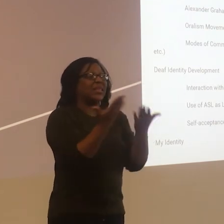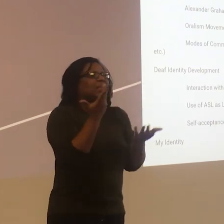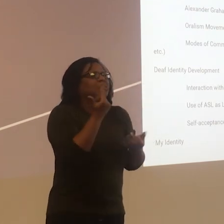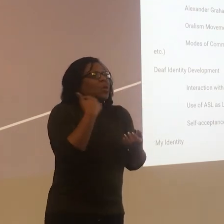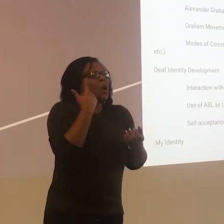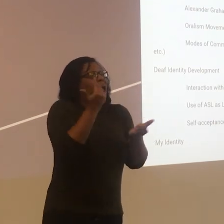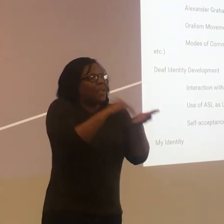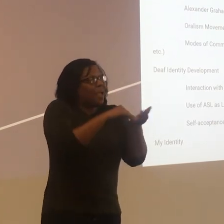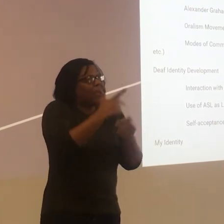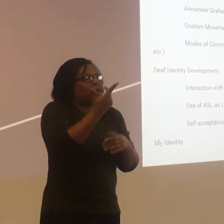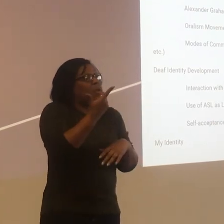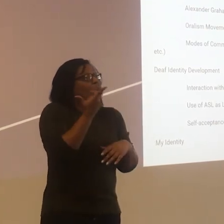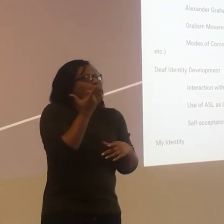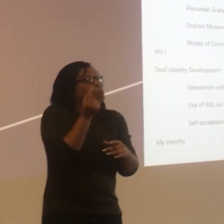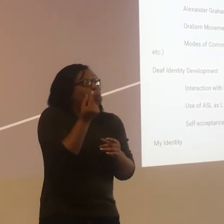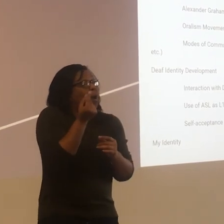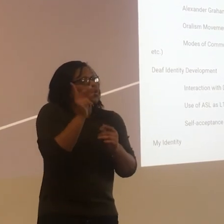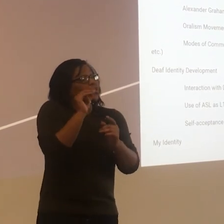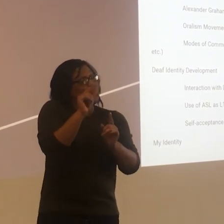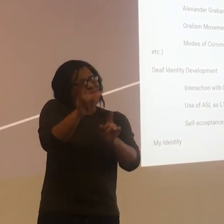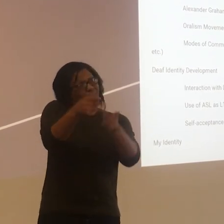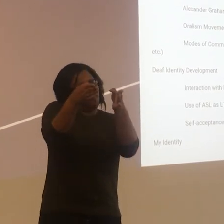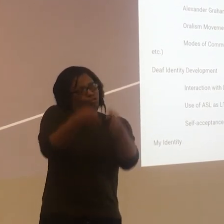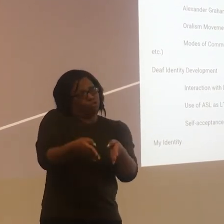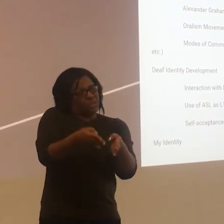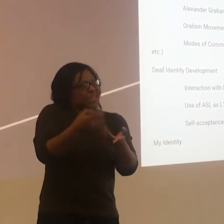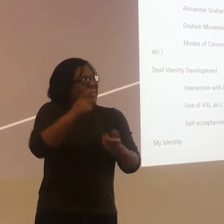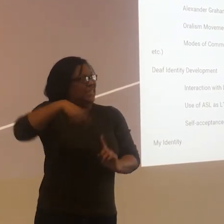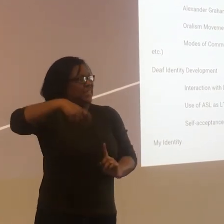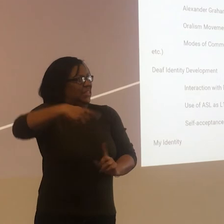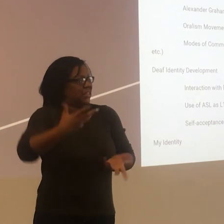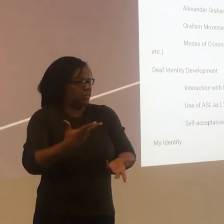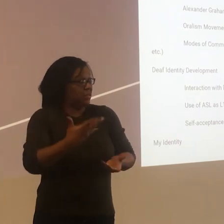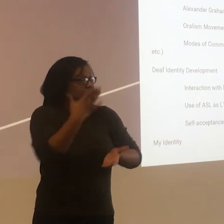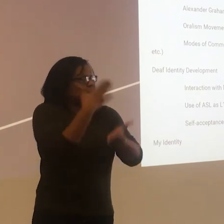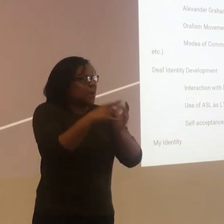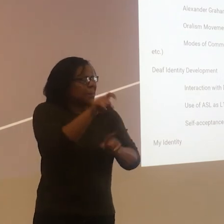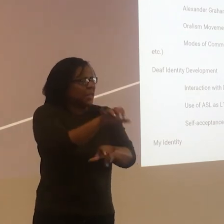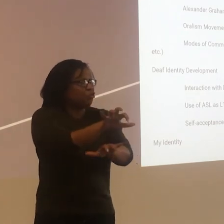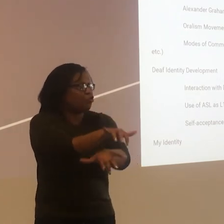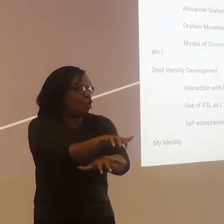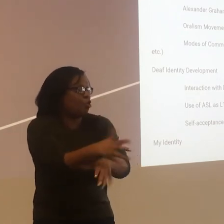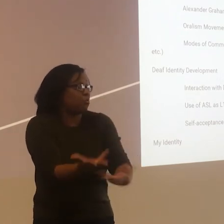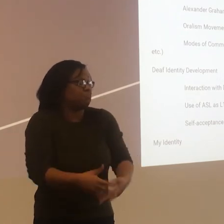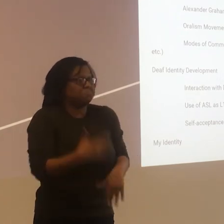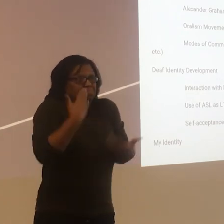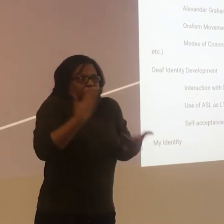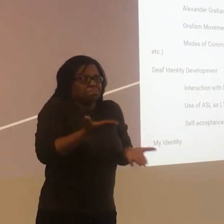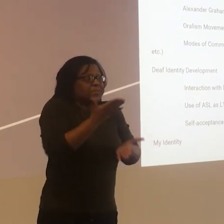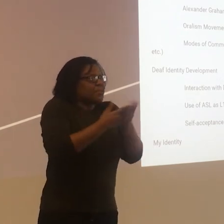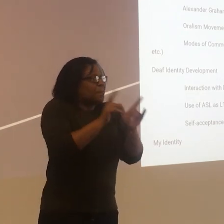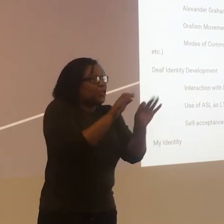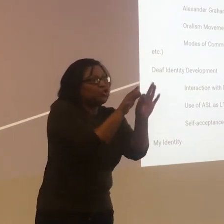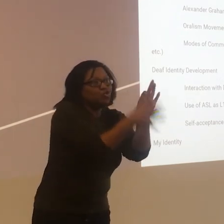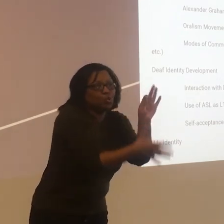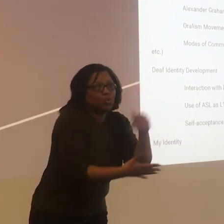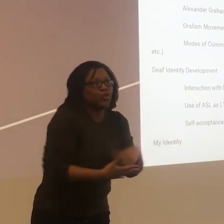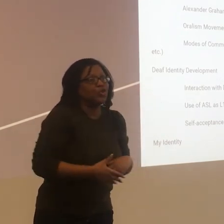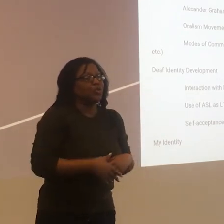There are many things that I can think of. Again, what does that person need is my first question though. Do they need CART? Do they